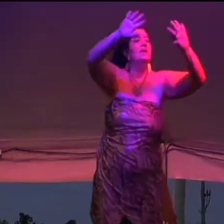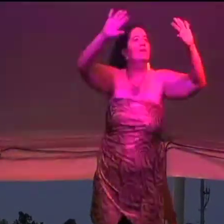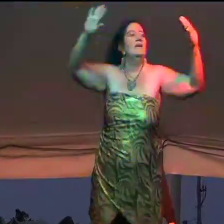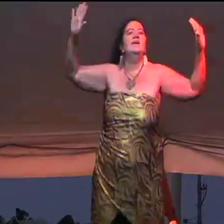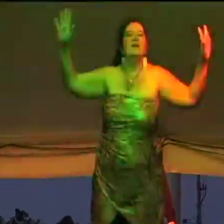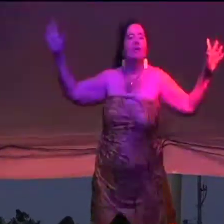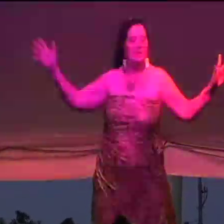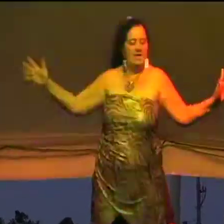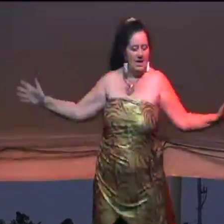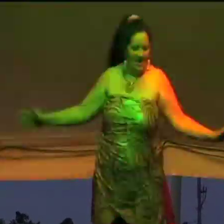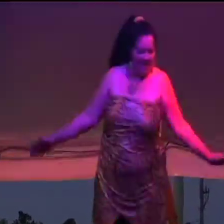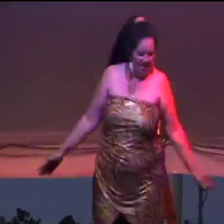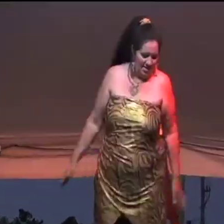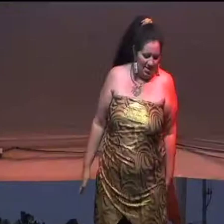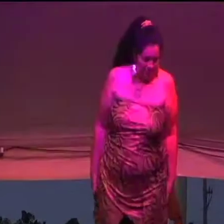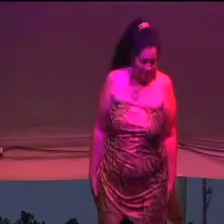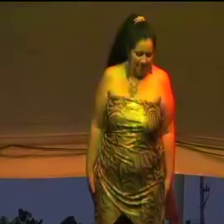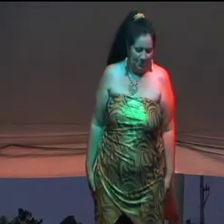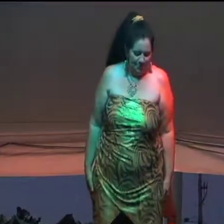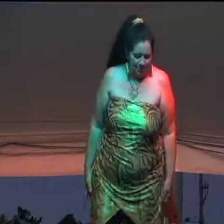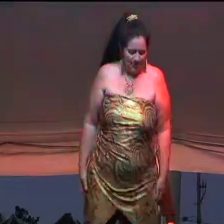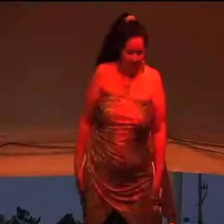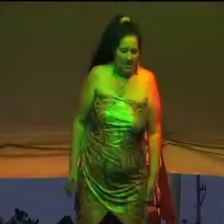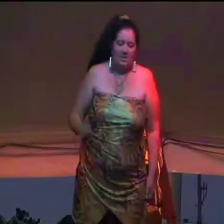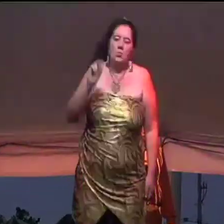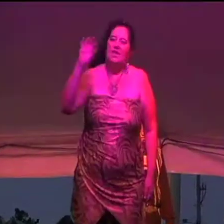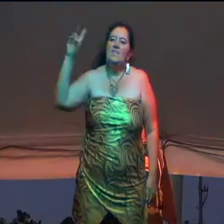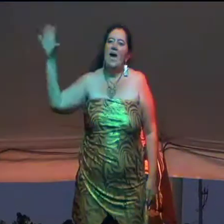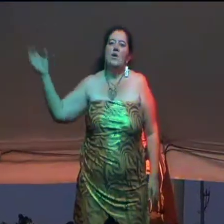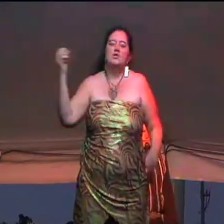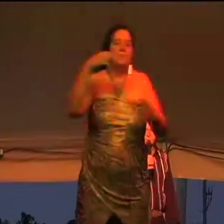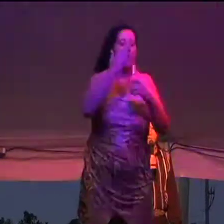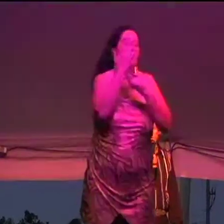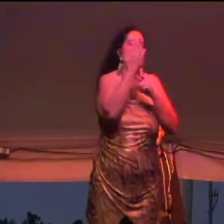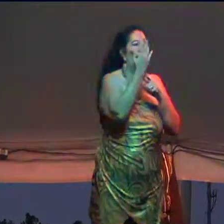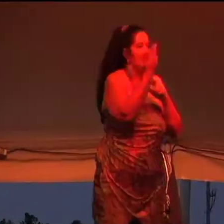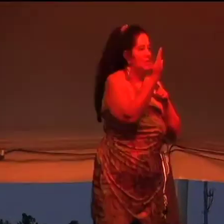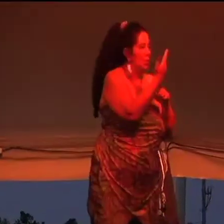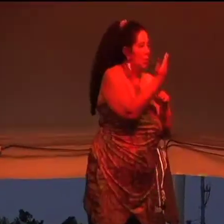twenty-thousand burning candles